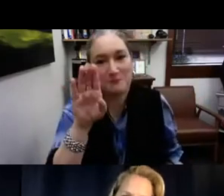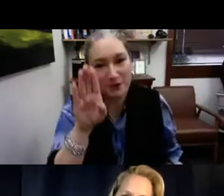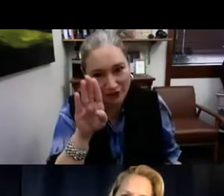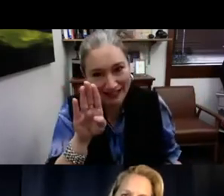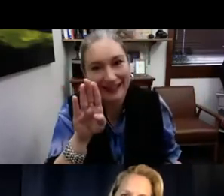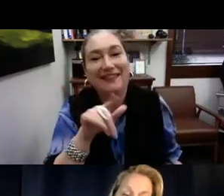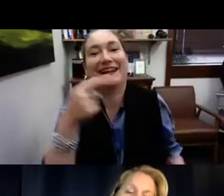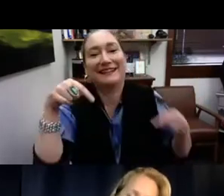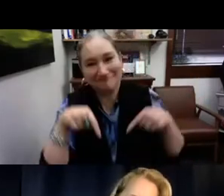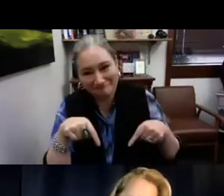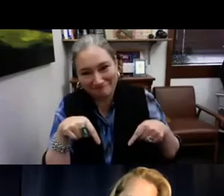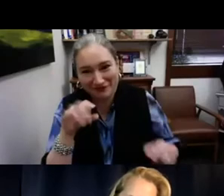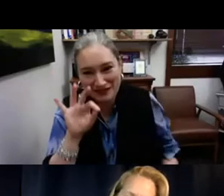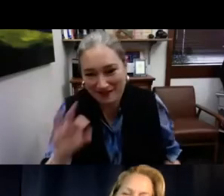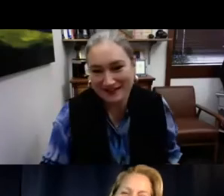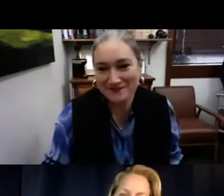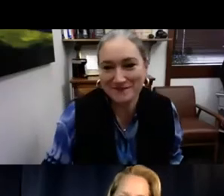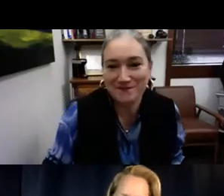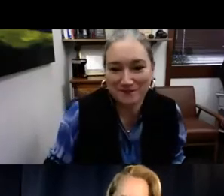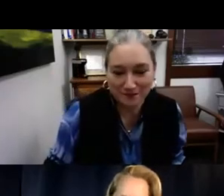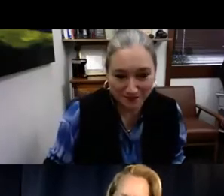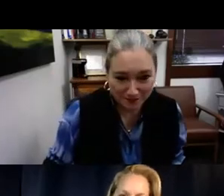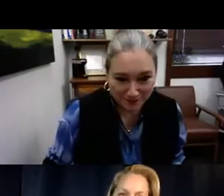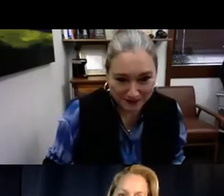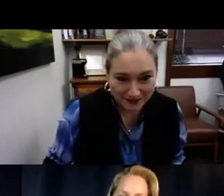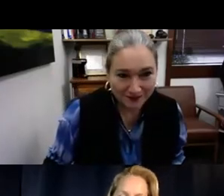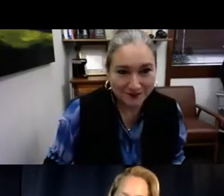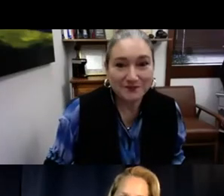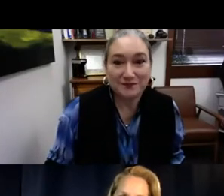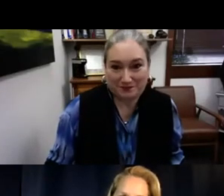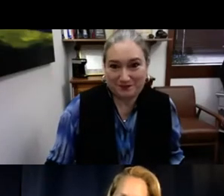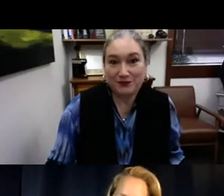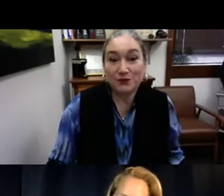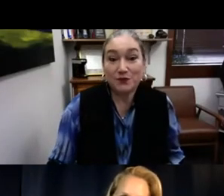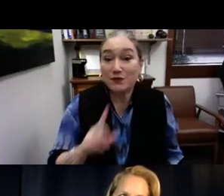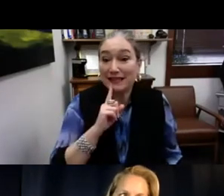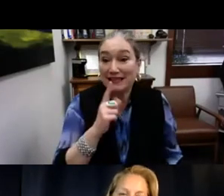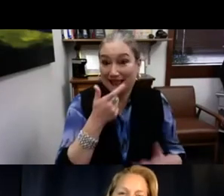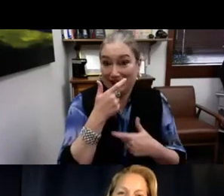deaf that was established in Berkeley. First, it was in San Francisco, then it was in Berkeley, and then eventually here in Fremont.